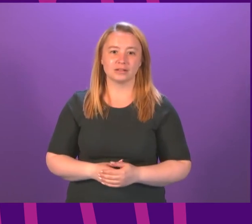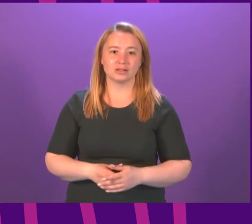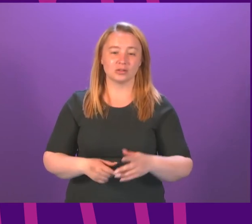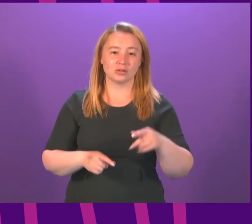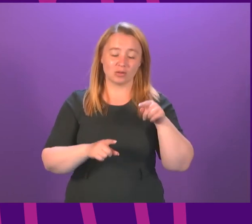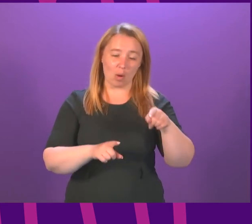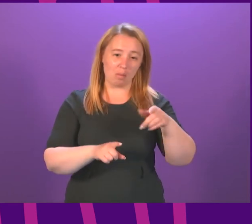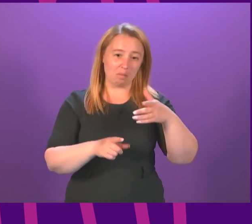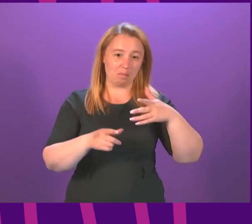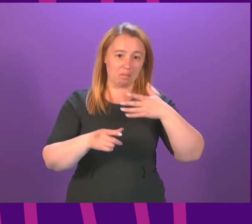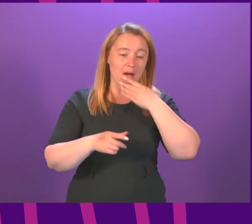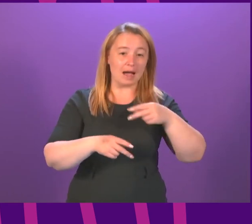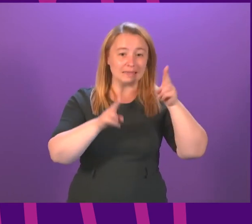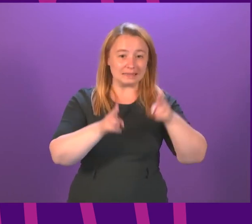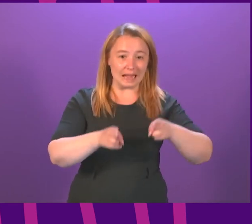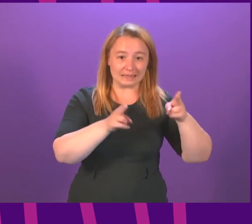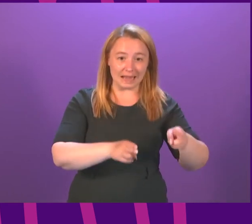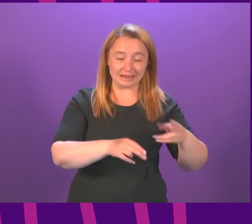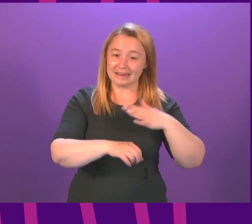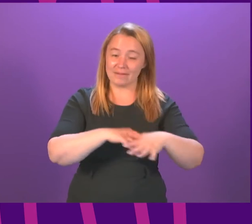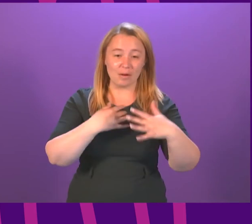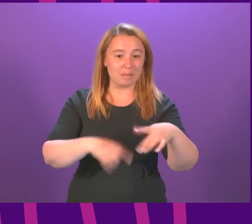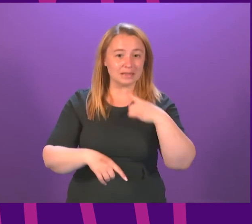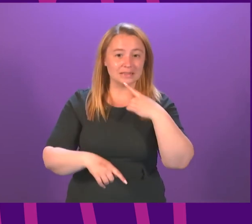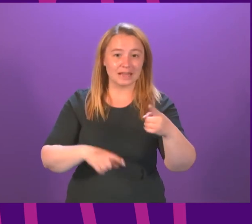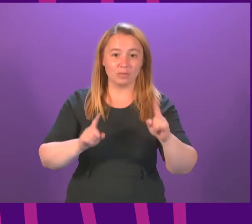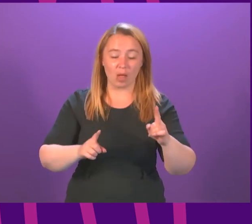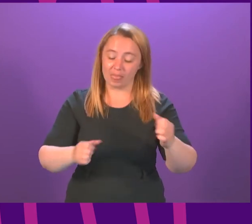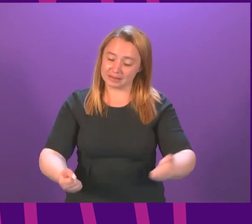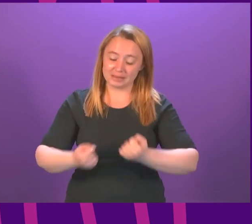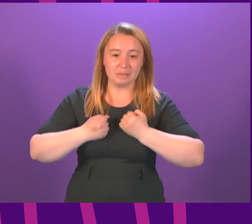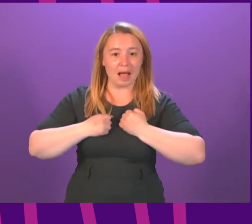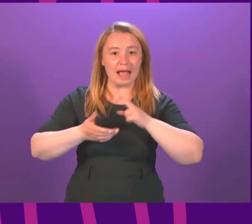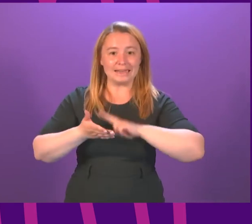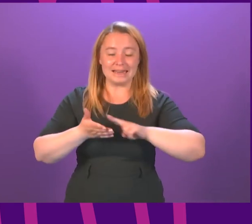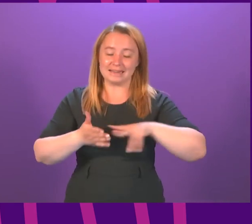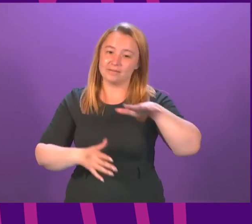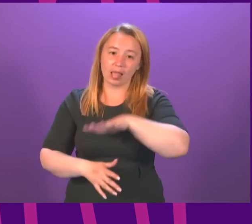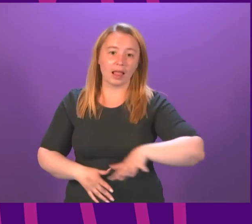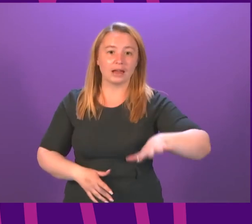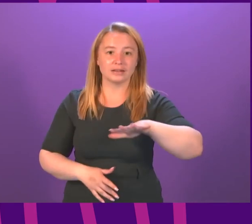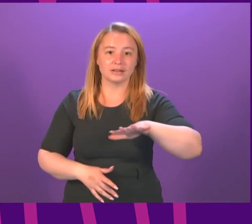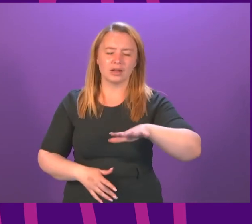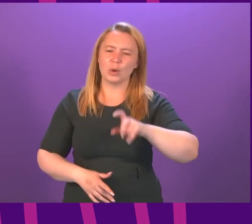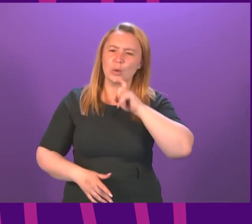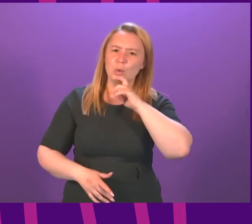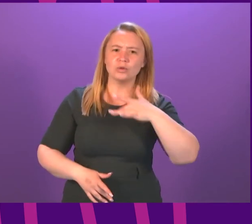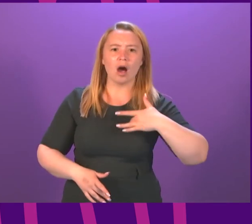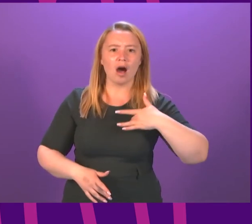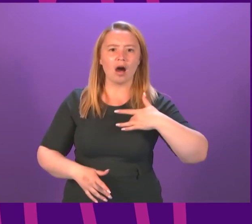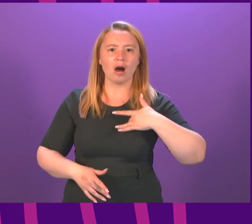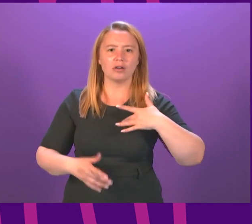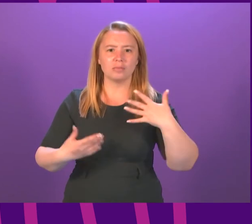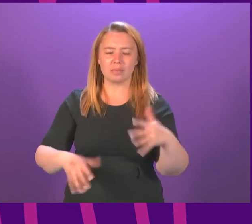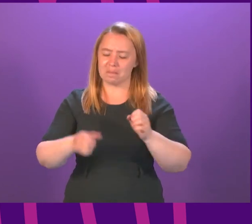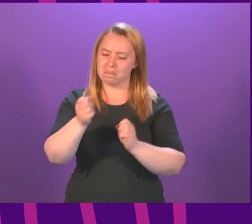dead, who never to himself hath said, this is my own, my native land. Whose heart has ne'er within